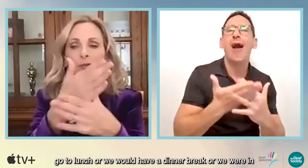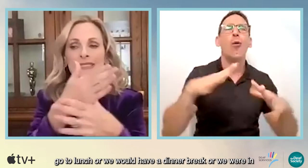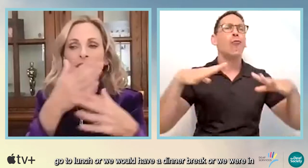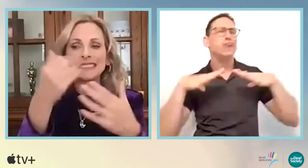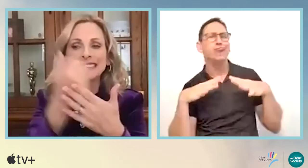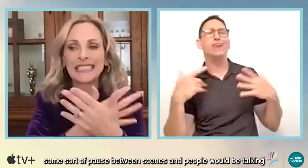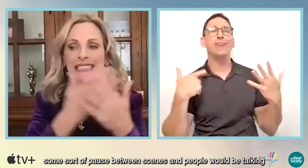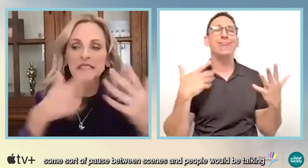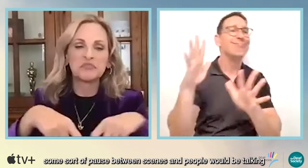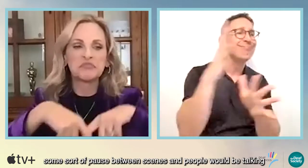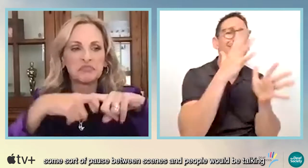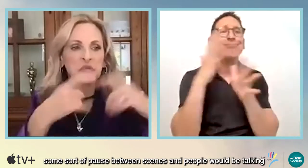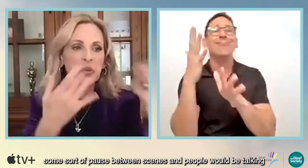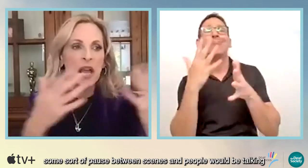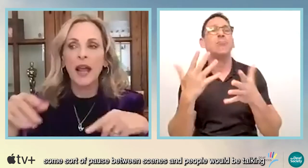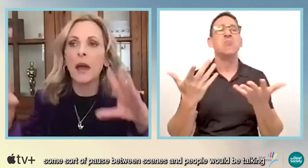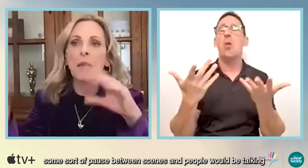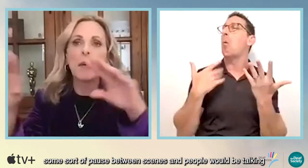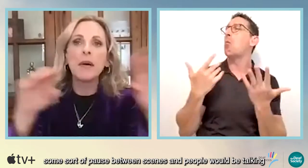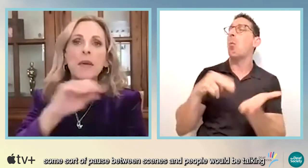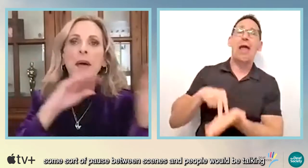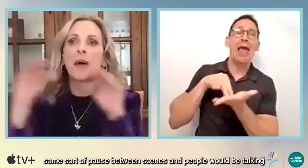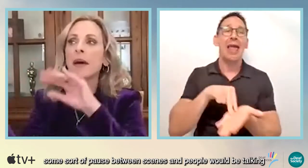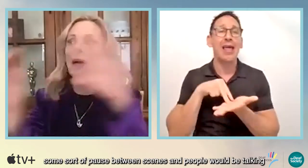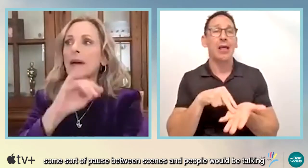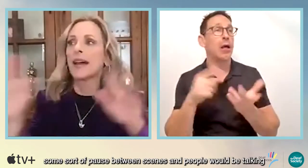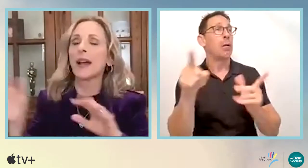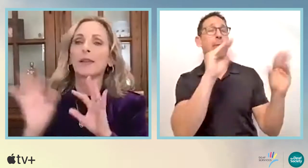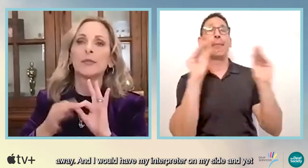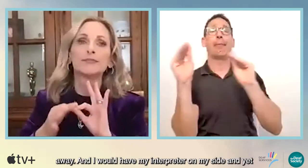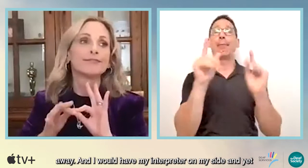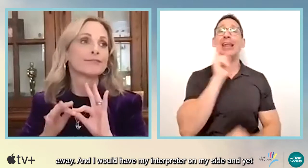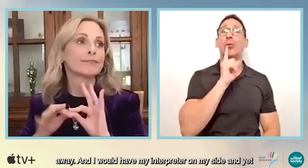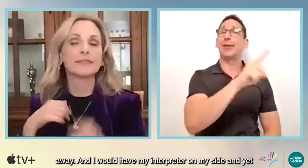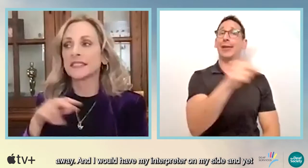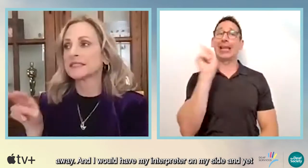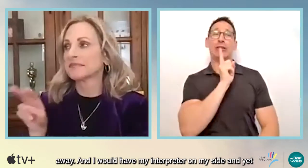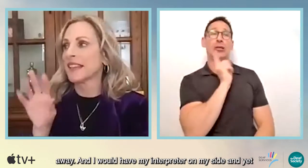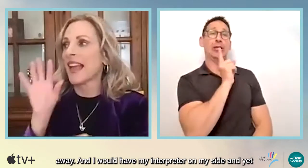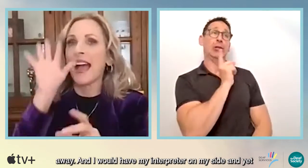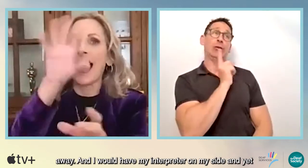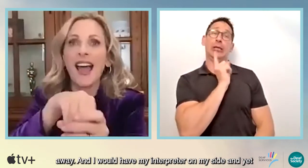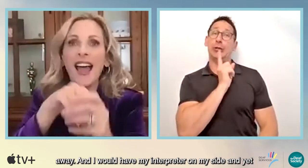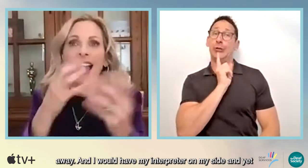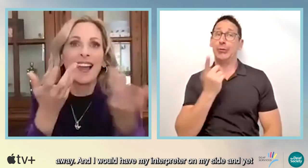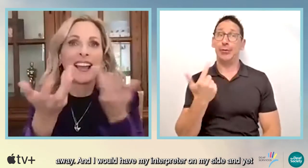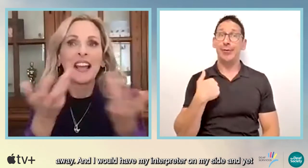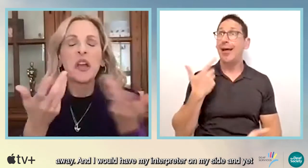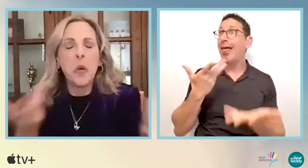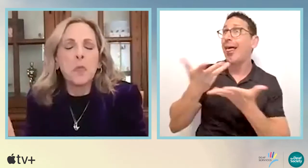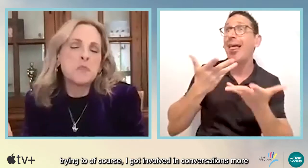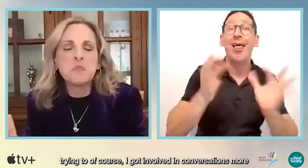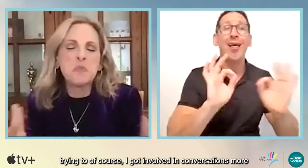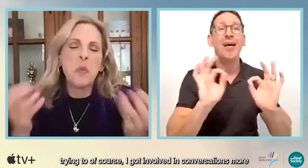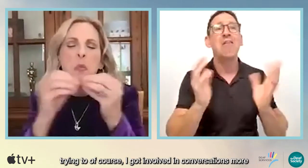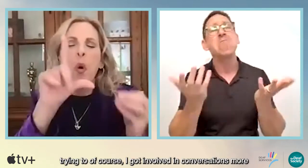or we were in some sort of pause between scenes and people would be talking away and I would have my interpreter by my side. And yet